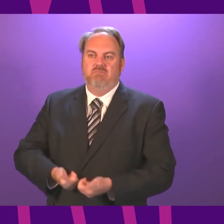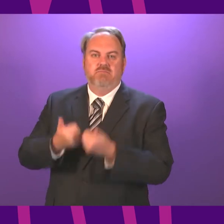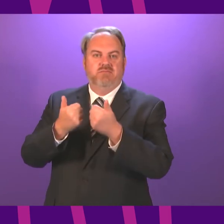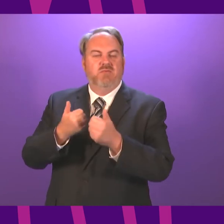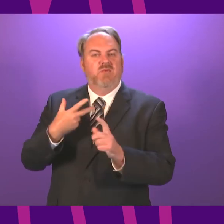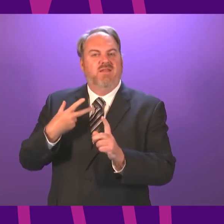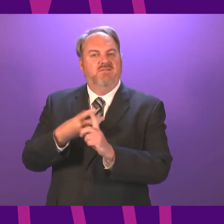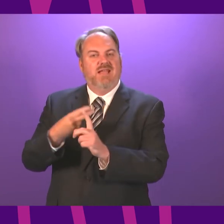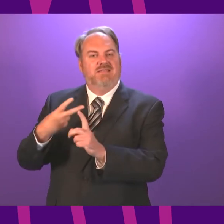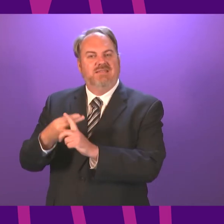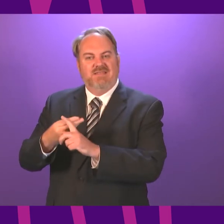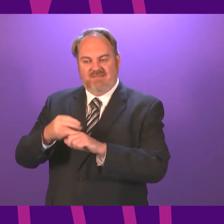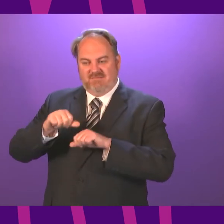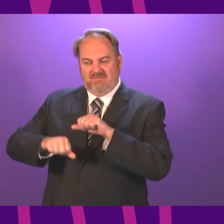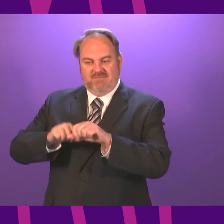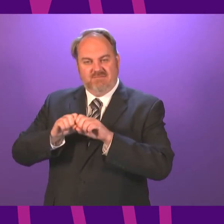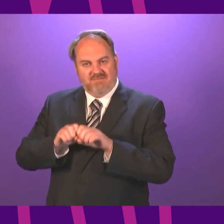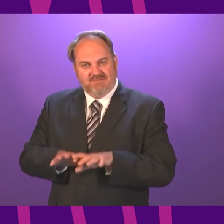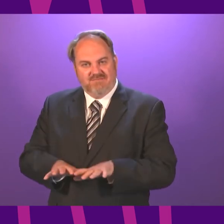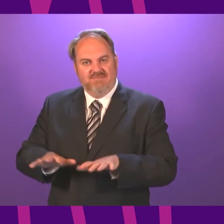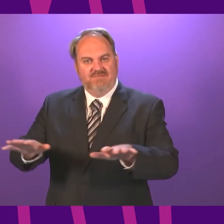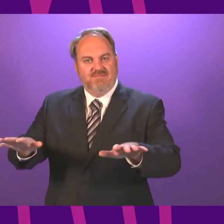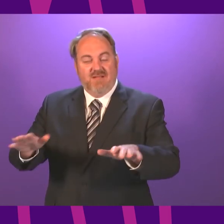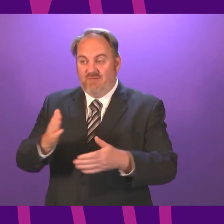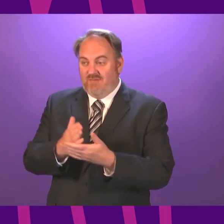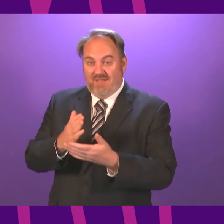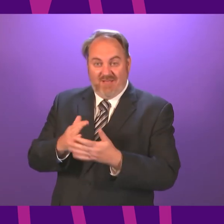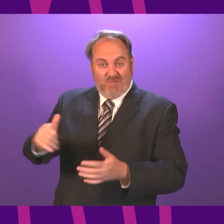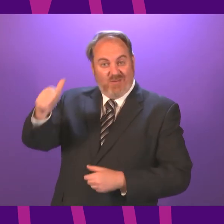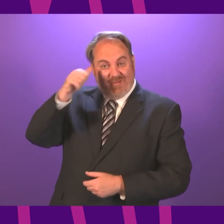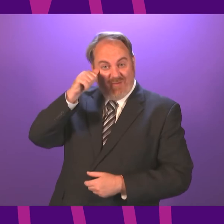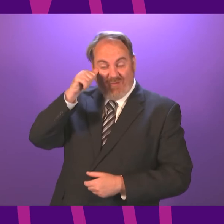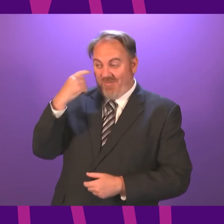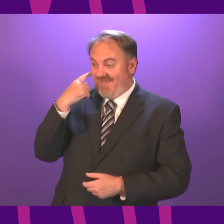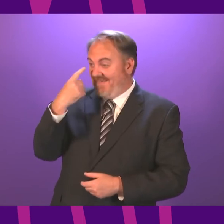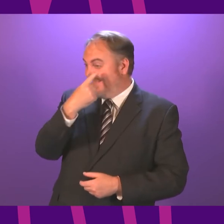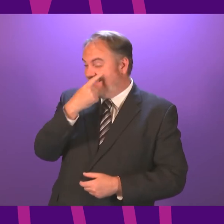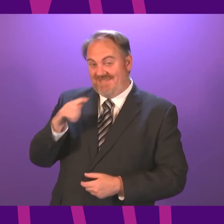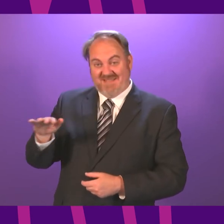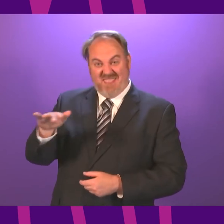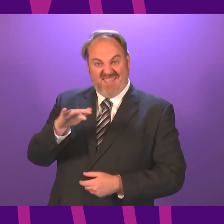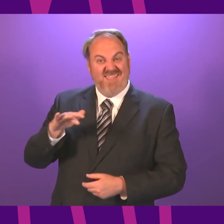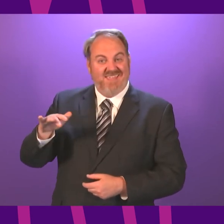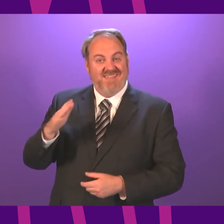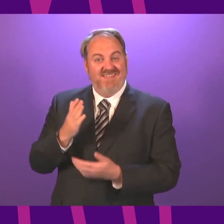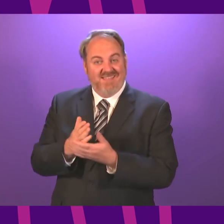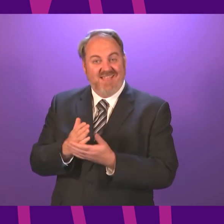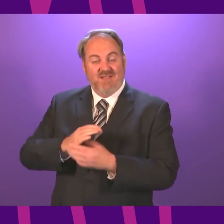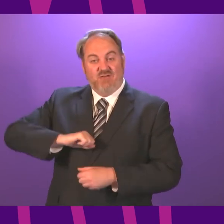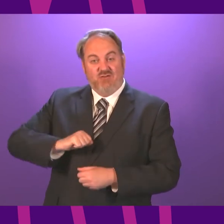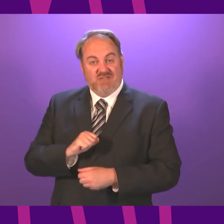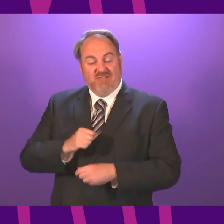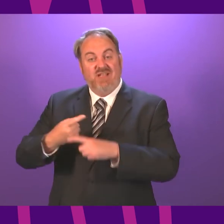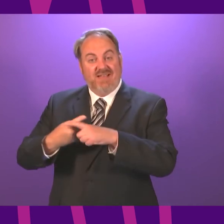to see in the statement that the First Minister acknowledged that there is more evidence that the success of the Scottish and UK vaccination